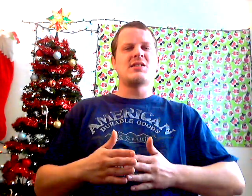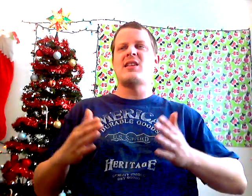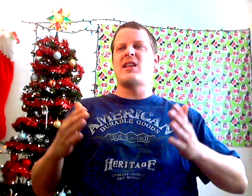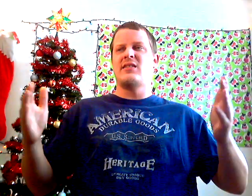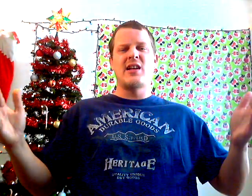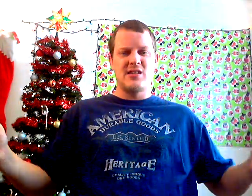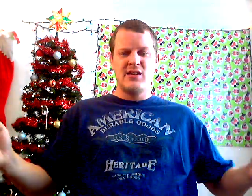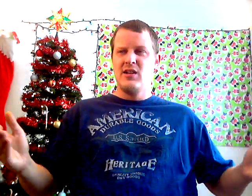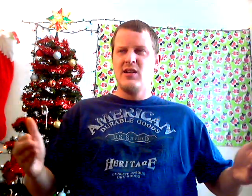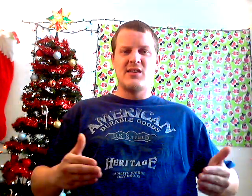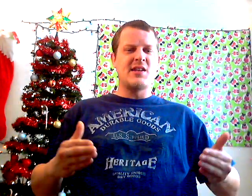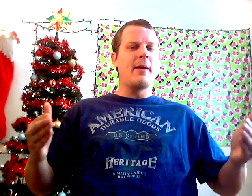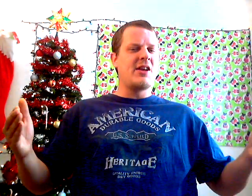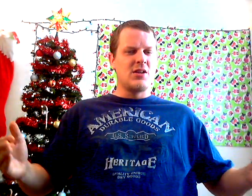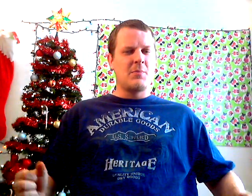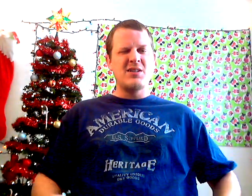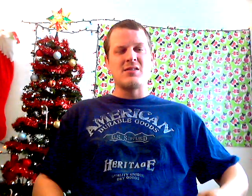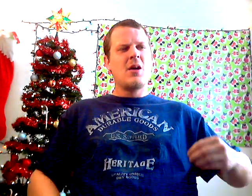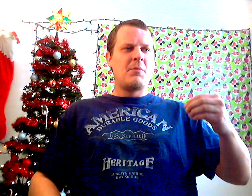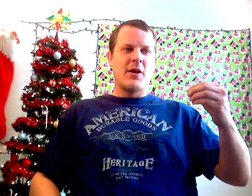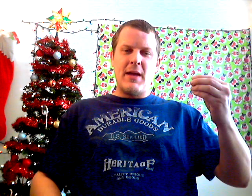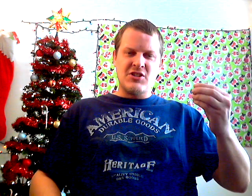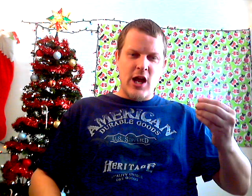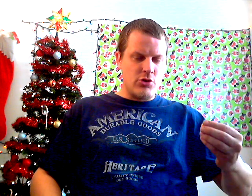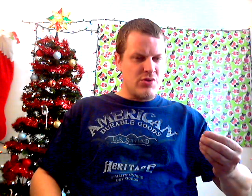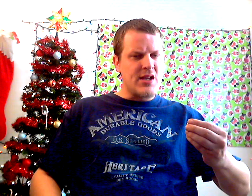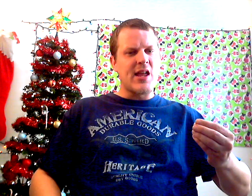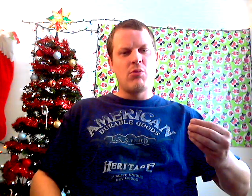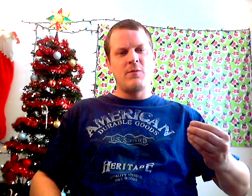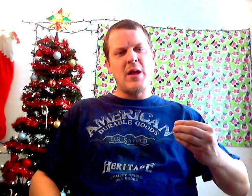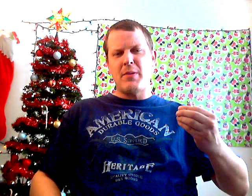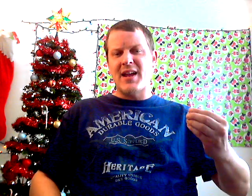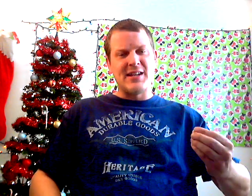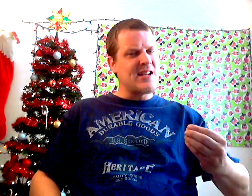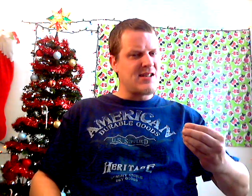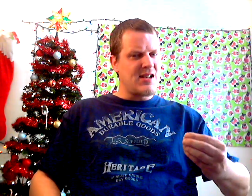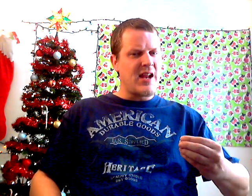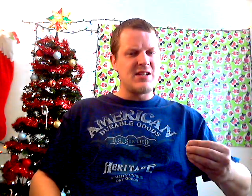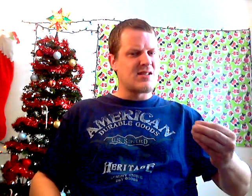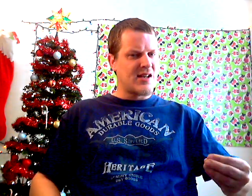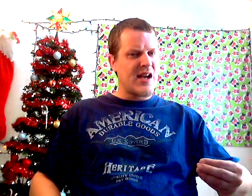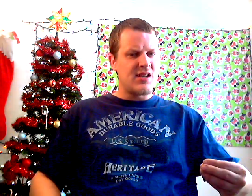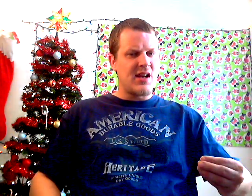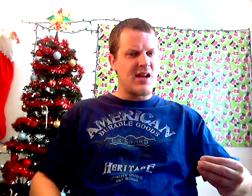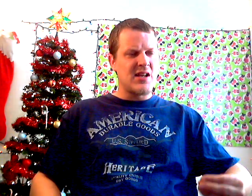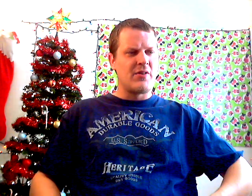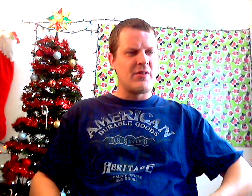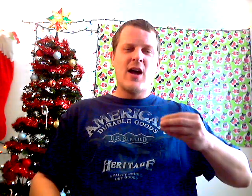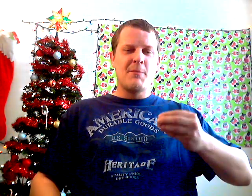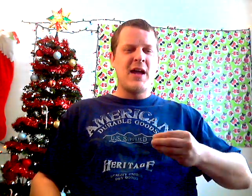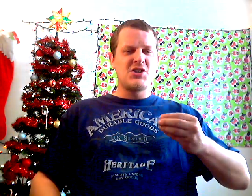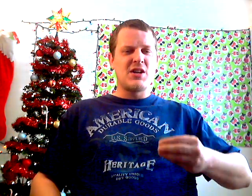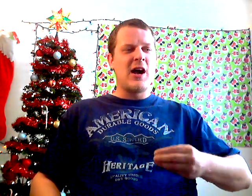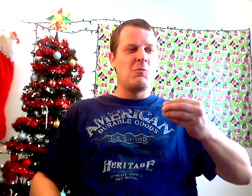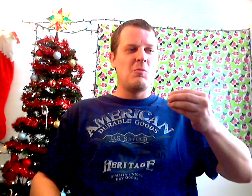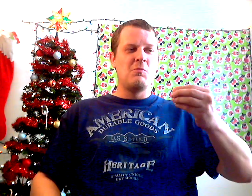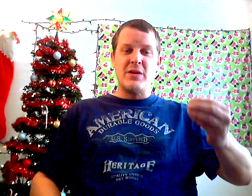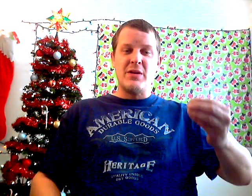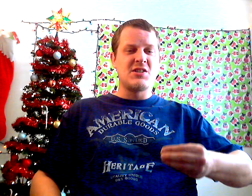could say that led to the damnation of the business. But imagine how unique that would have been back in 1986 and 1987. Imagine how business